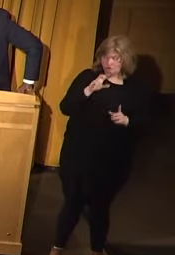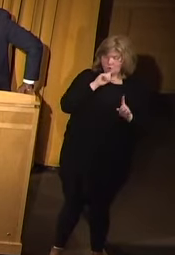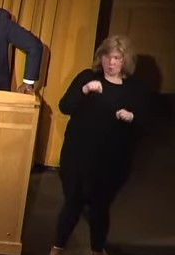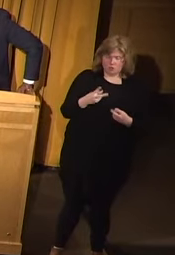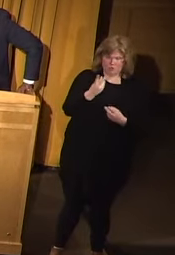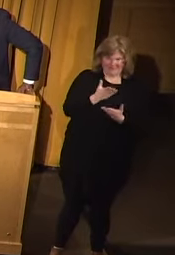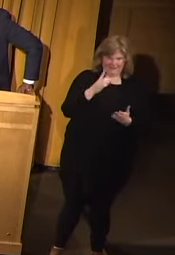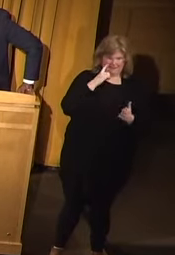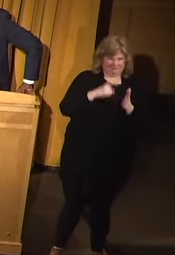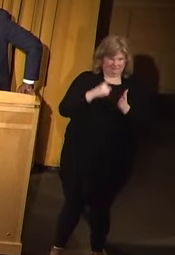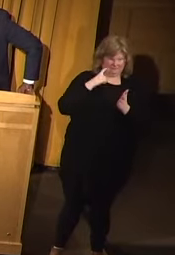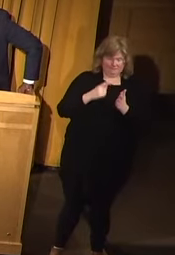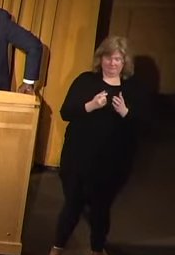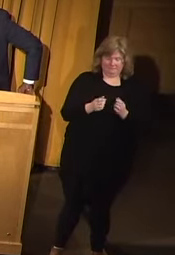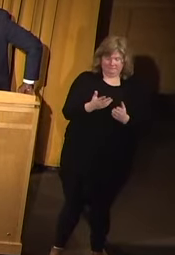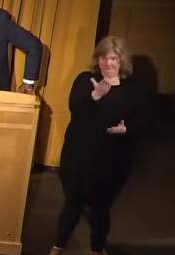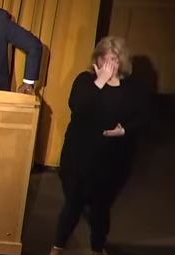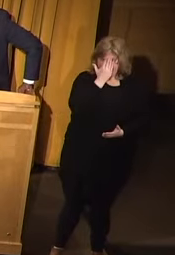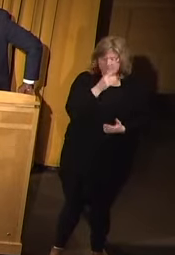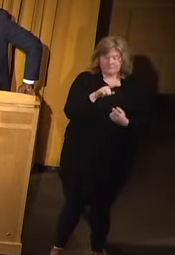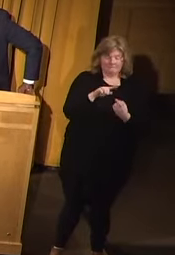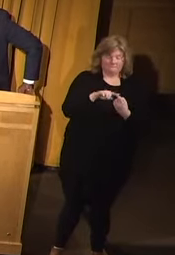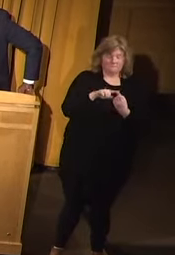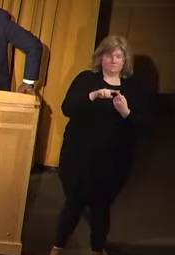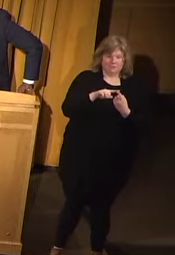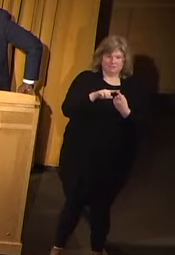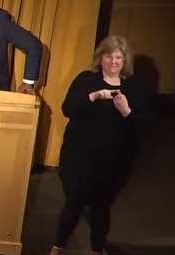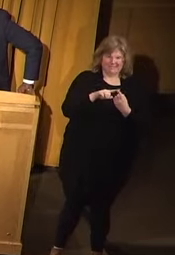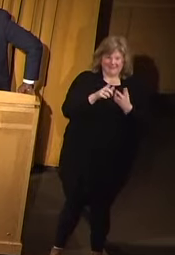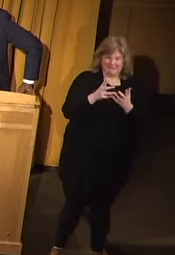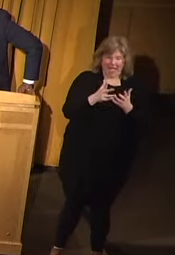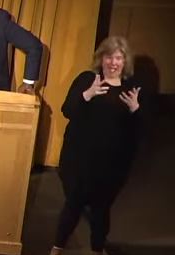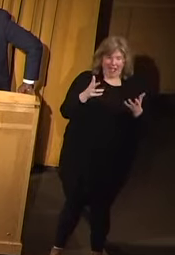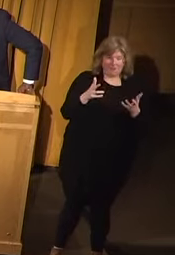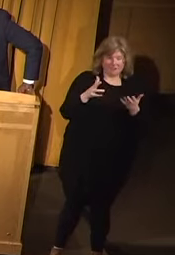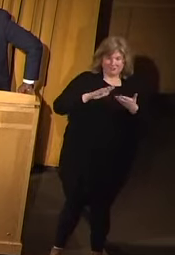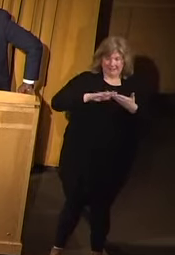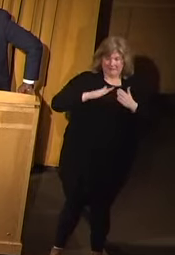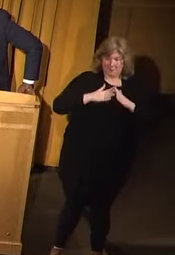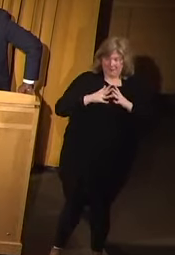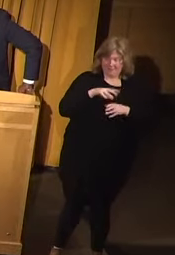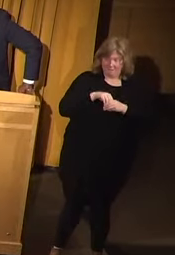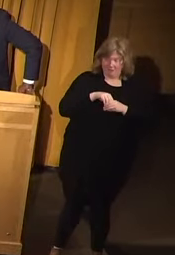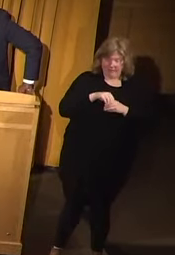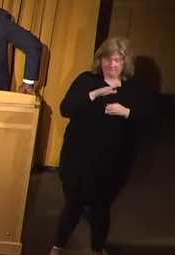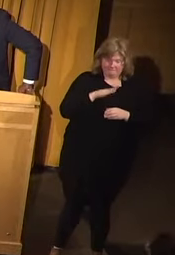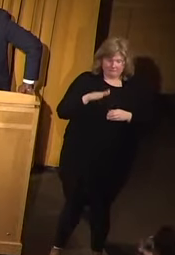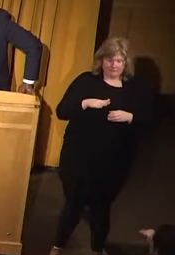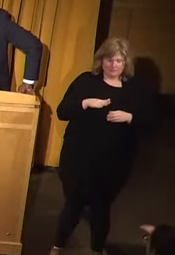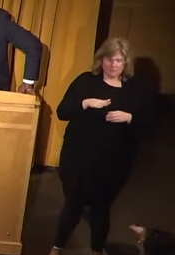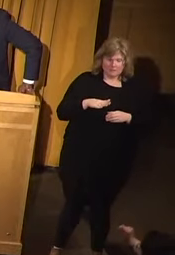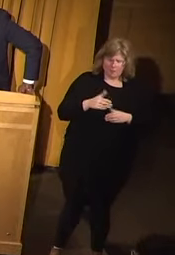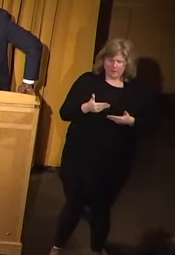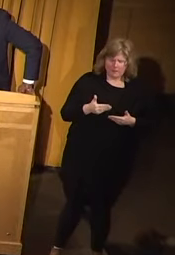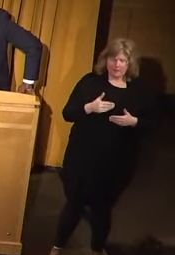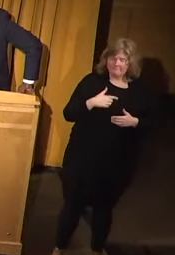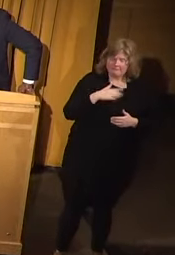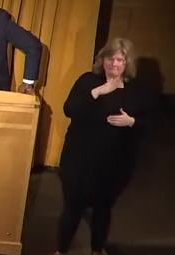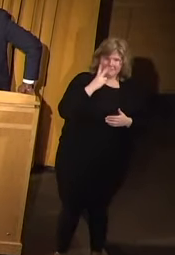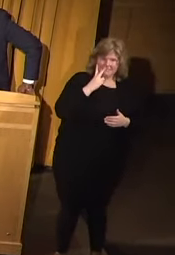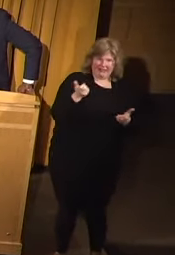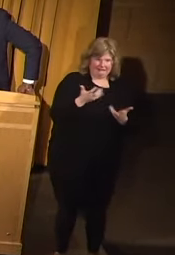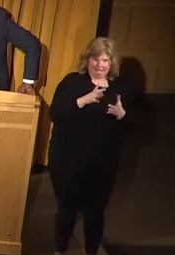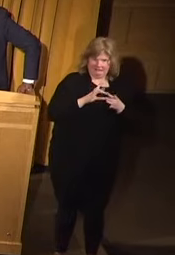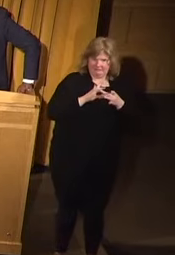things jumped out at us. The first was the extent of community involvement here, and I've never seen anything like it.